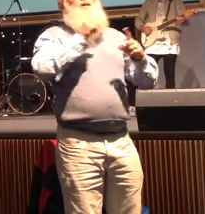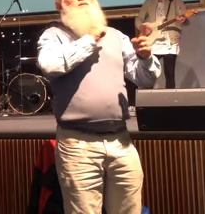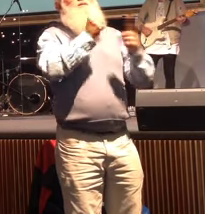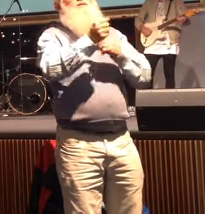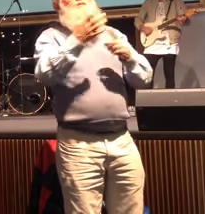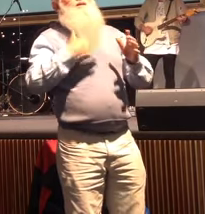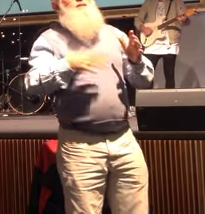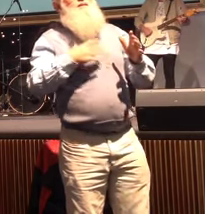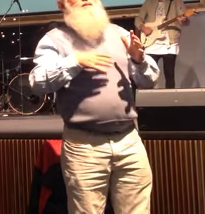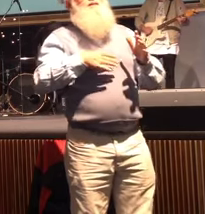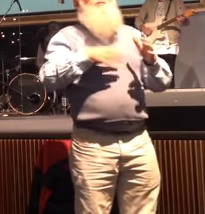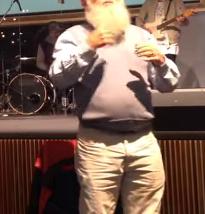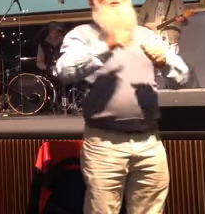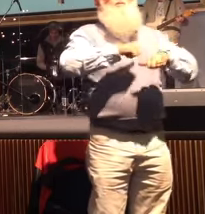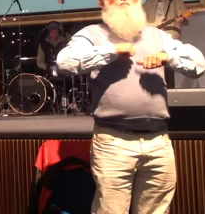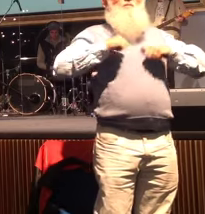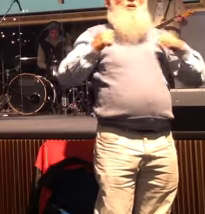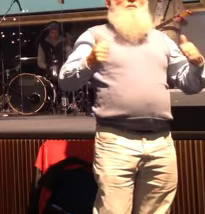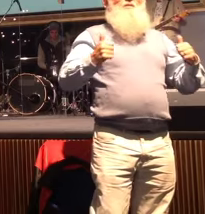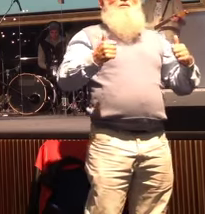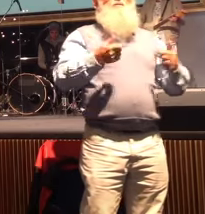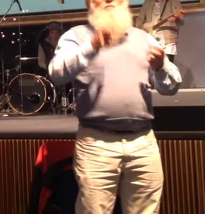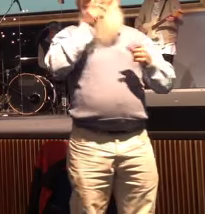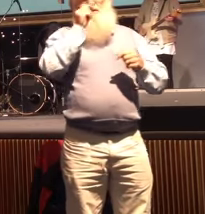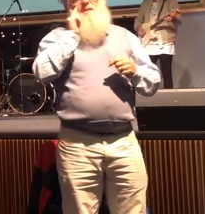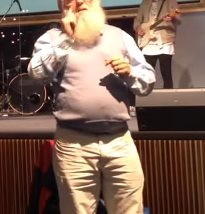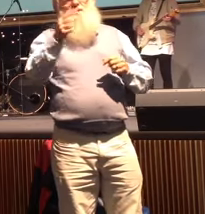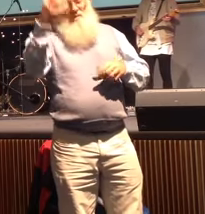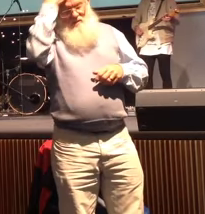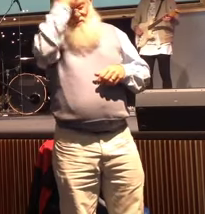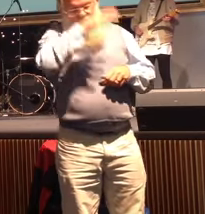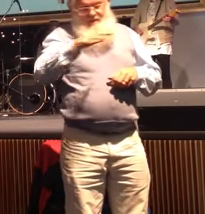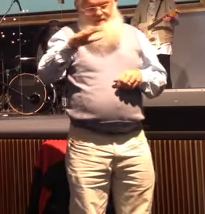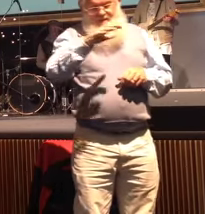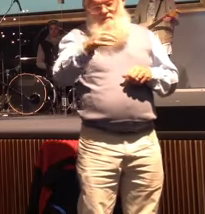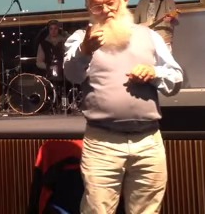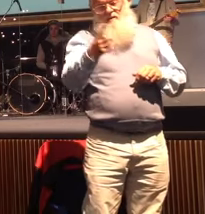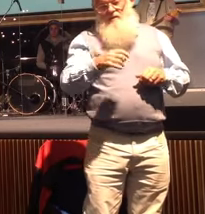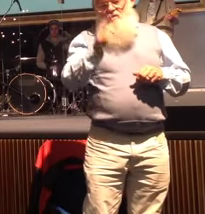boldness Lord God so that we can see your kingdom come your will be done